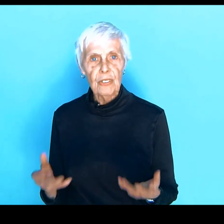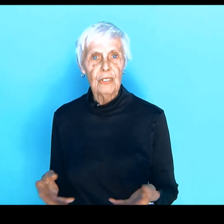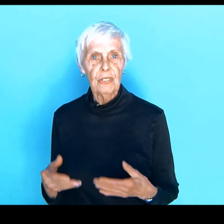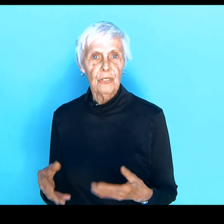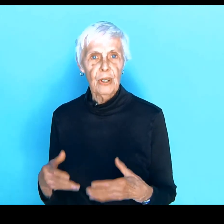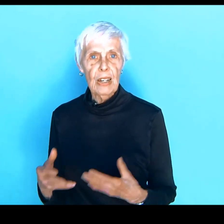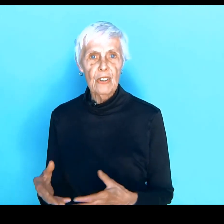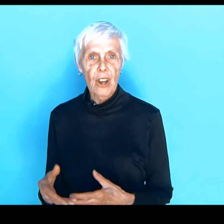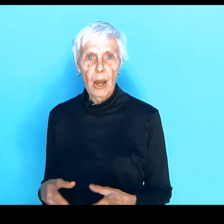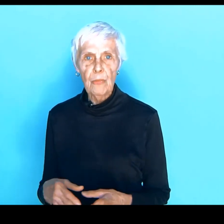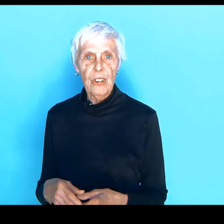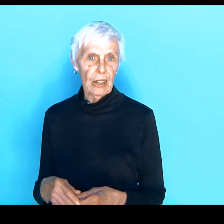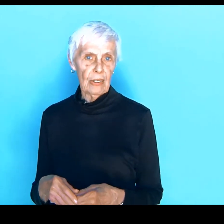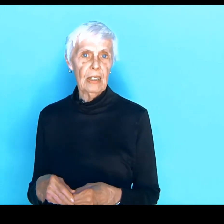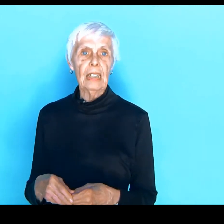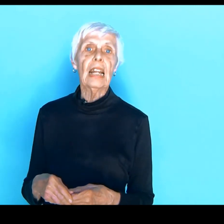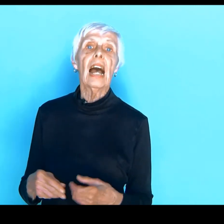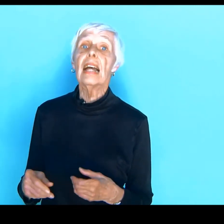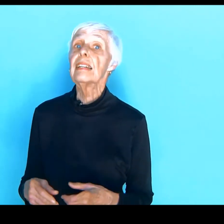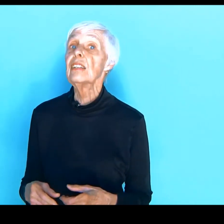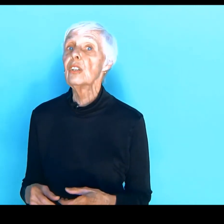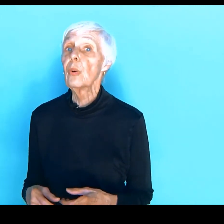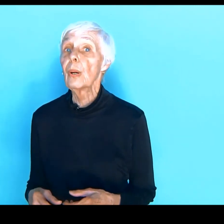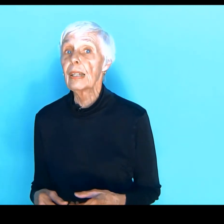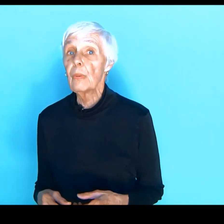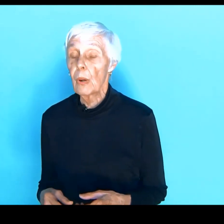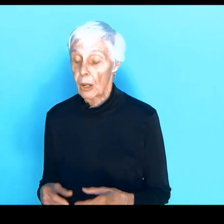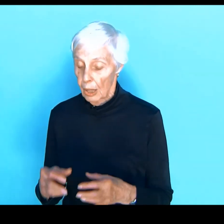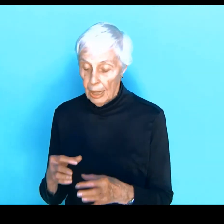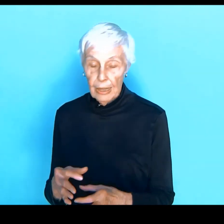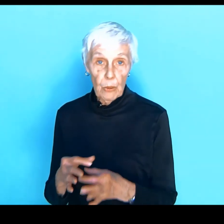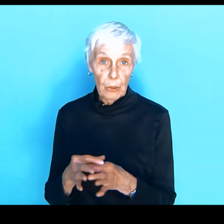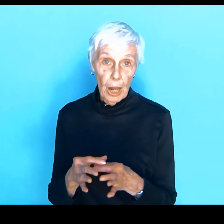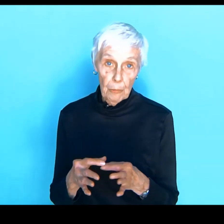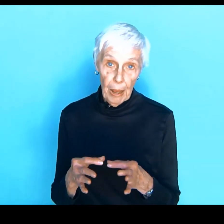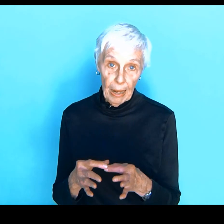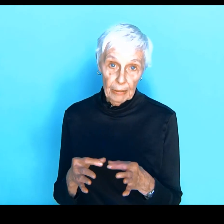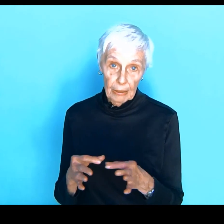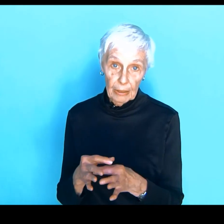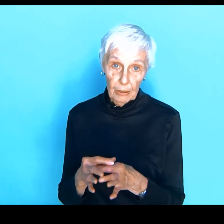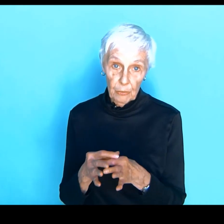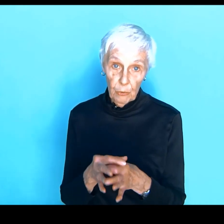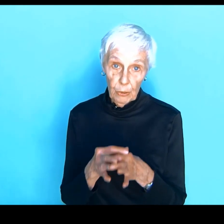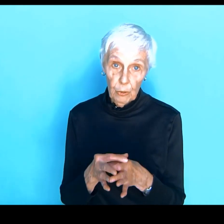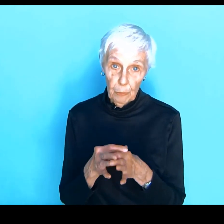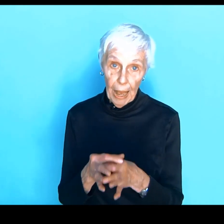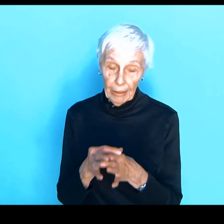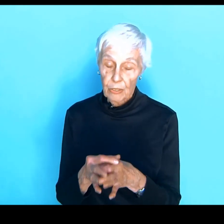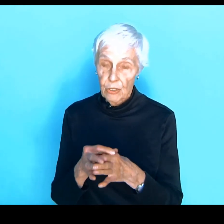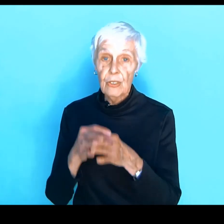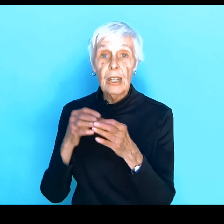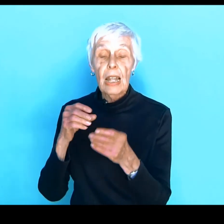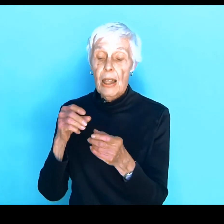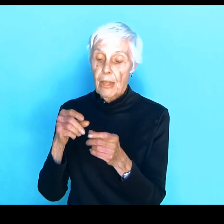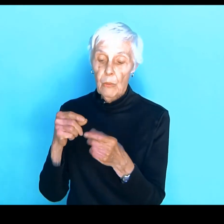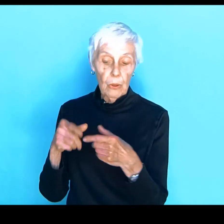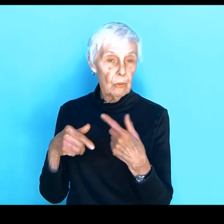strange objects in it. I didn't know what they were. They were not packed in little foil packages. They were